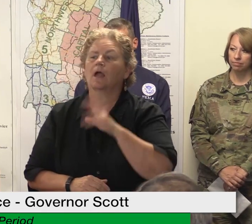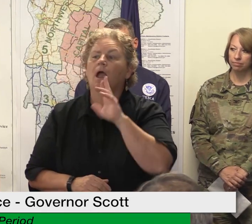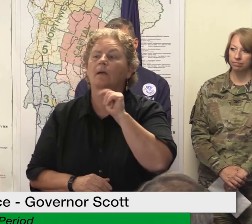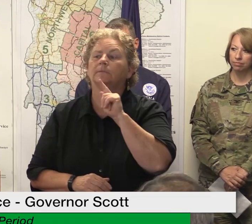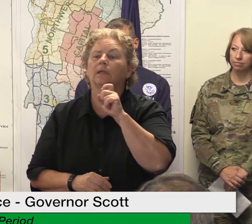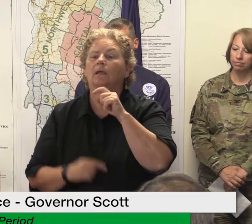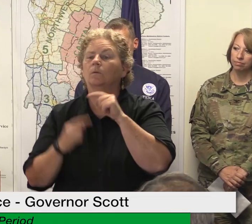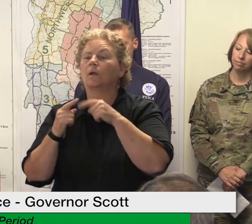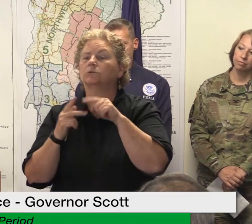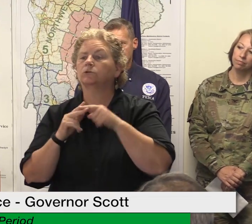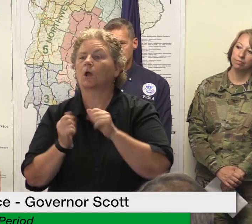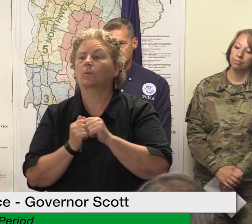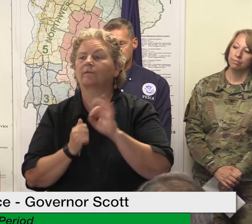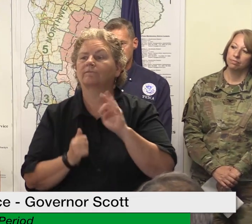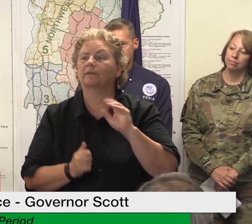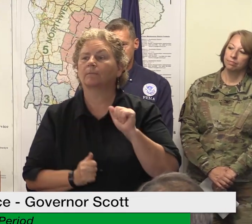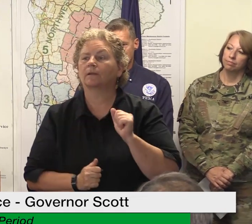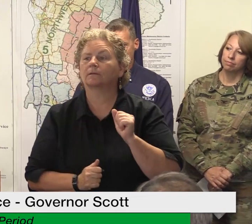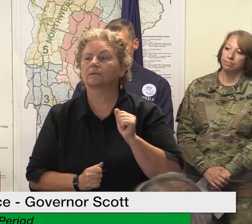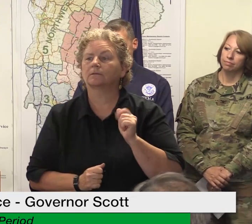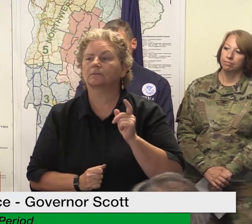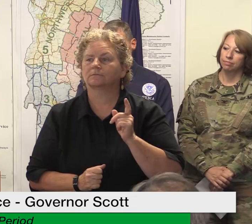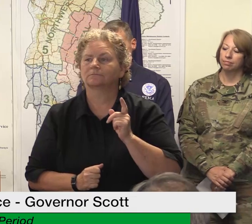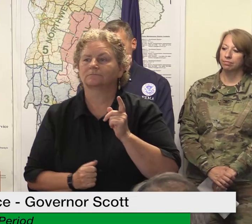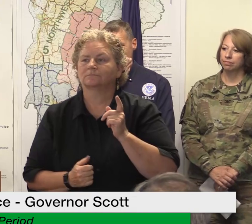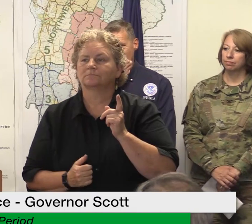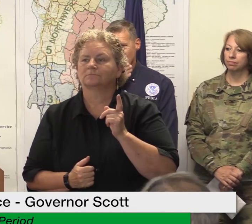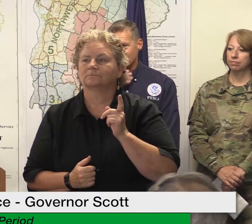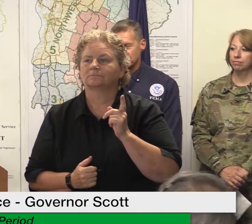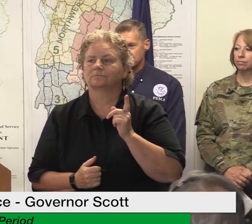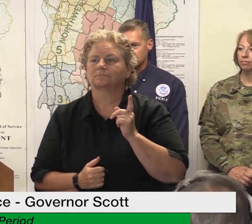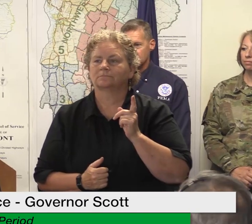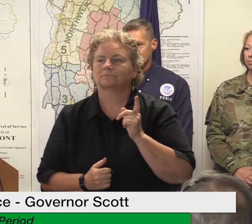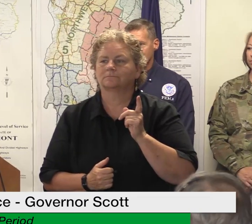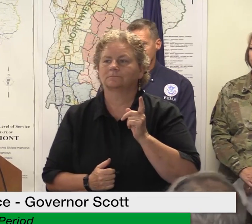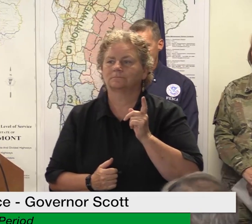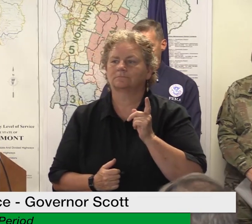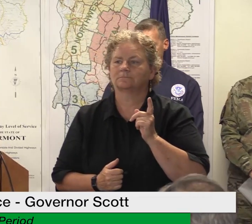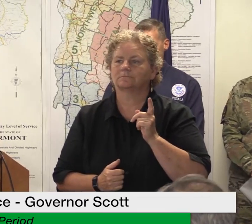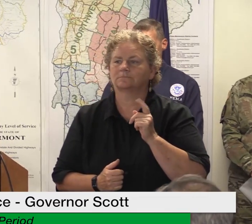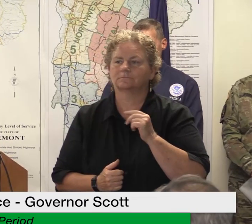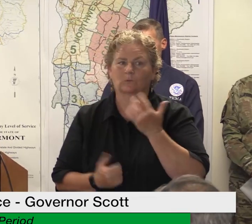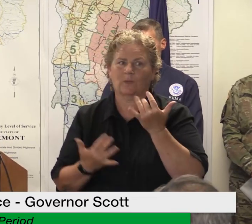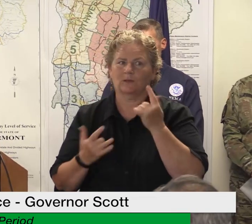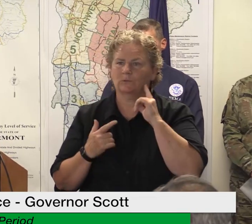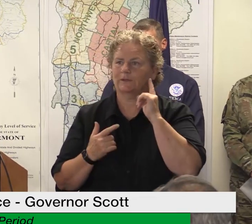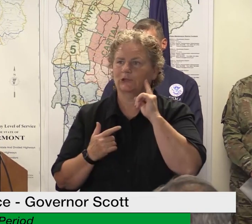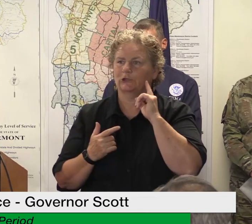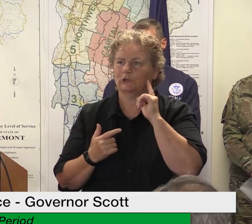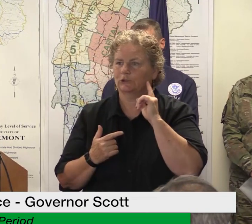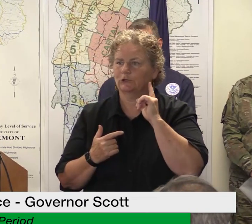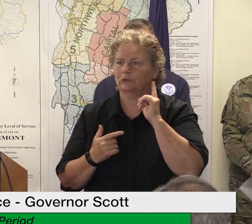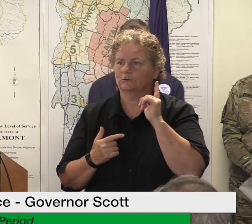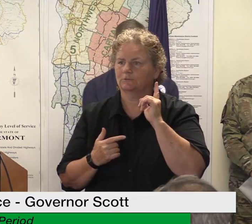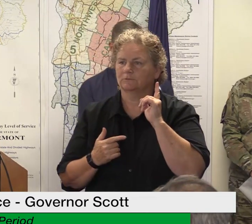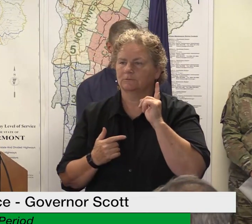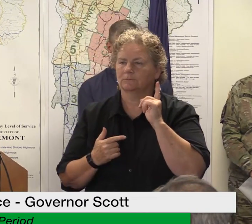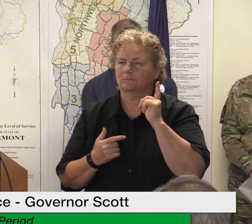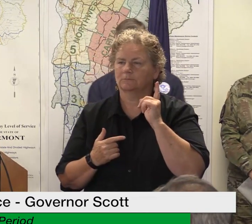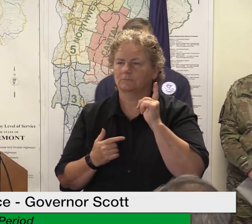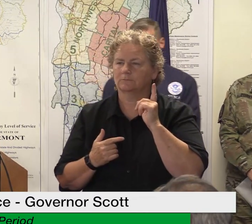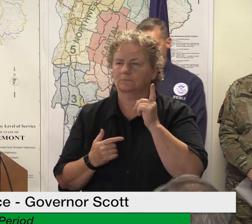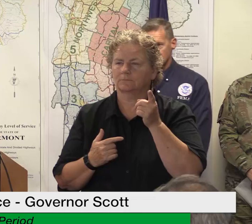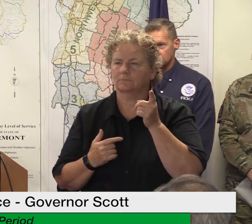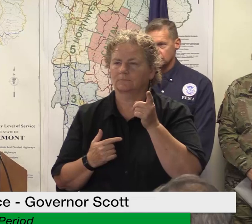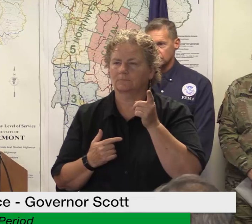about that but um but again i'll take this opportunity to advocate uh for those in other counties who haven't been